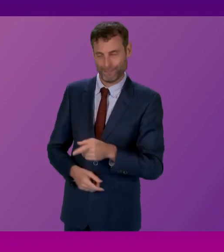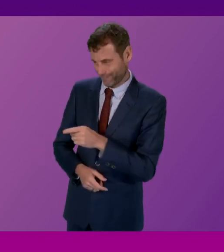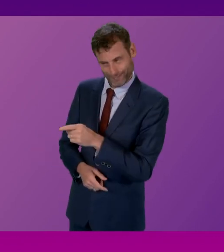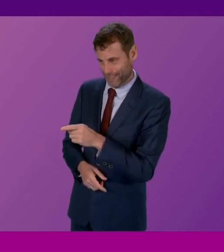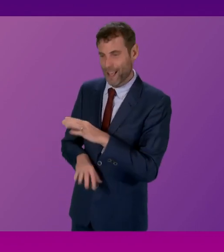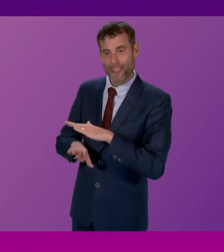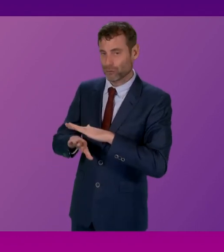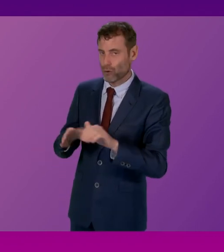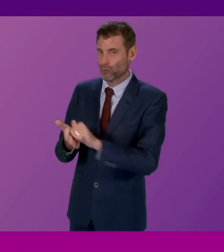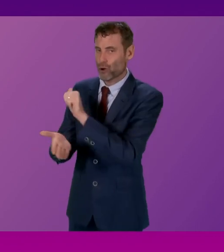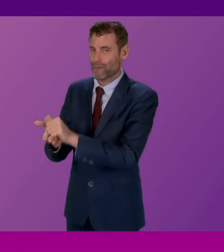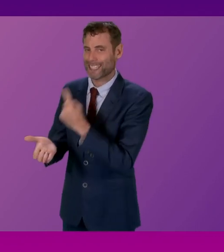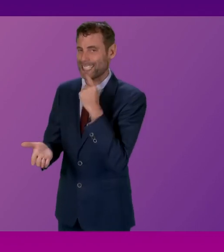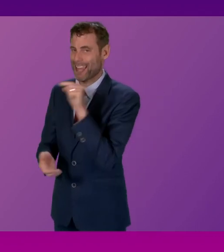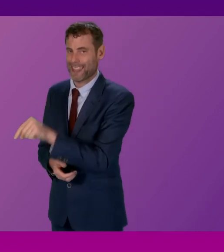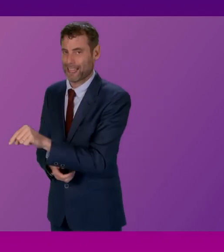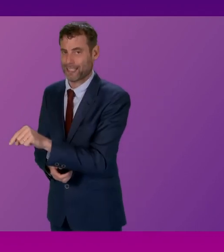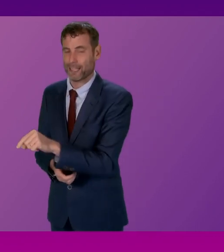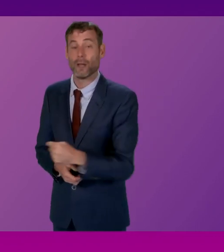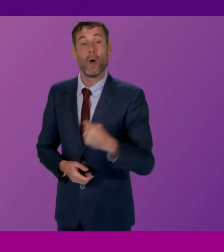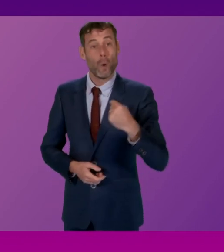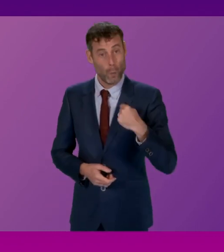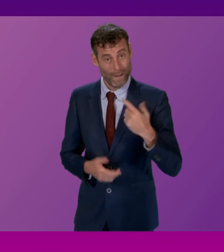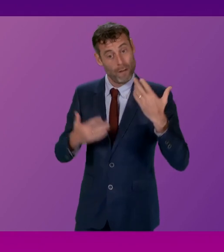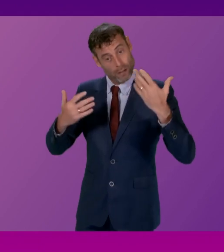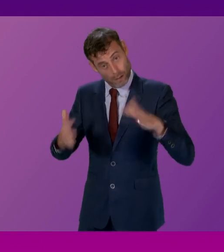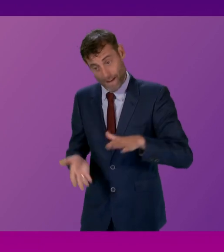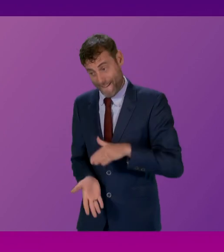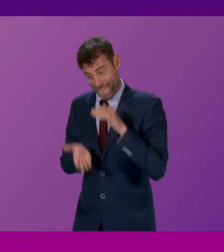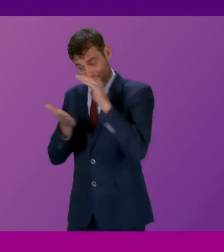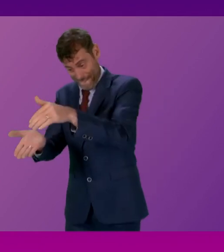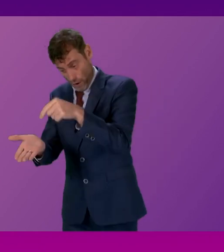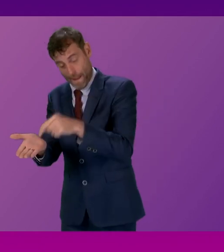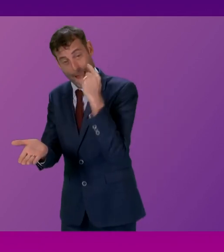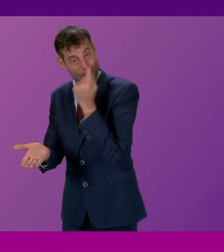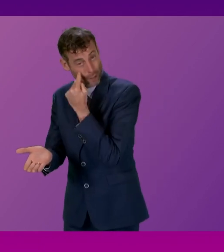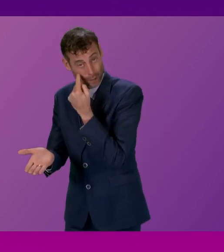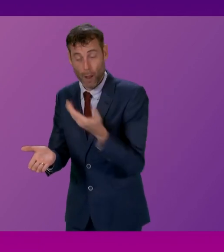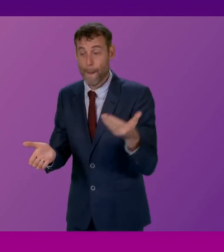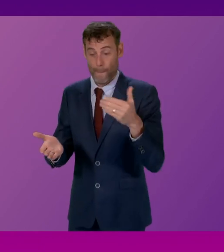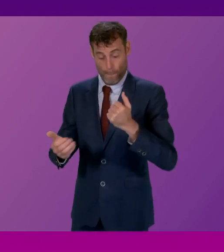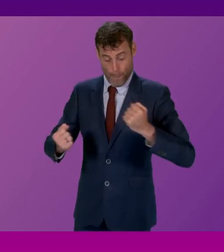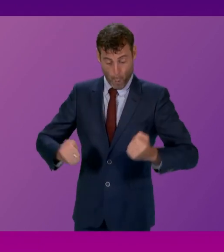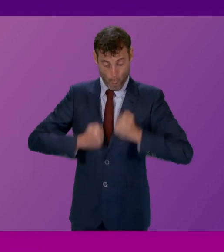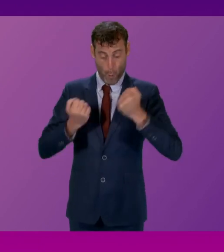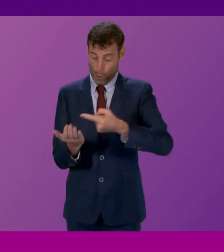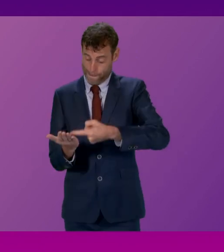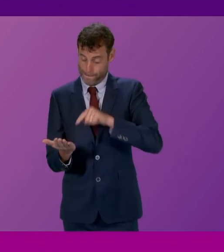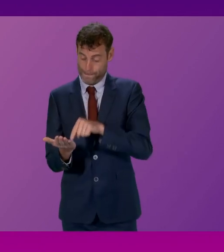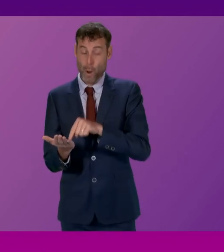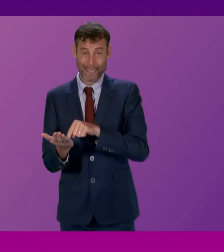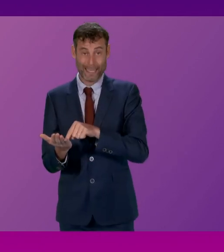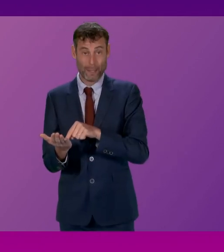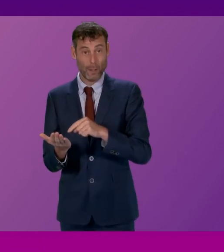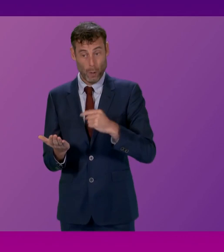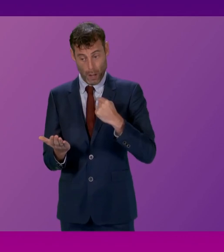incorrect. What we are doing and what we have done is not just complied with our own policy. What I'm seeking assurances